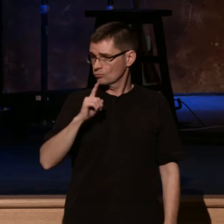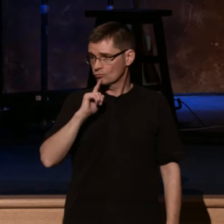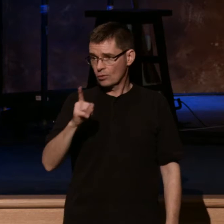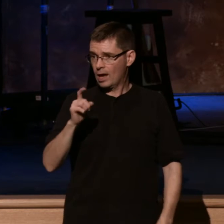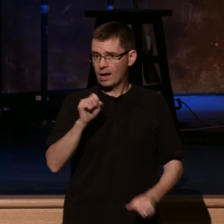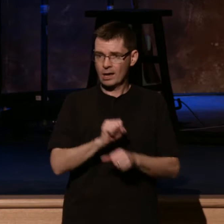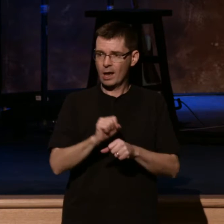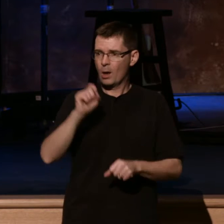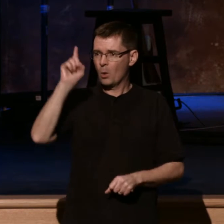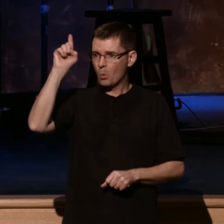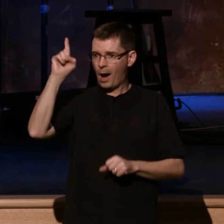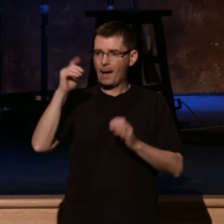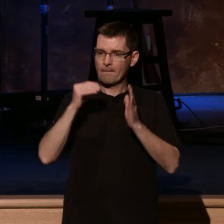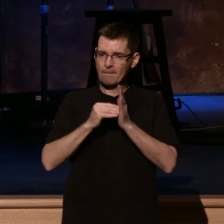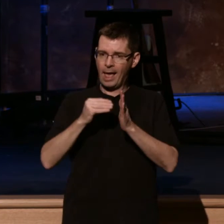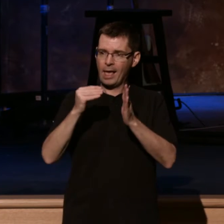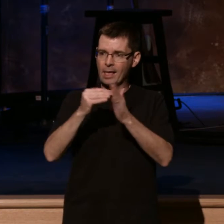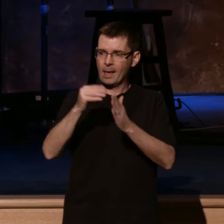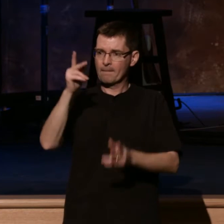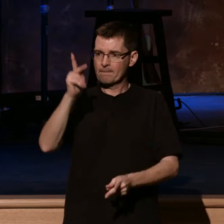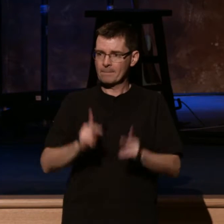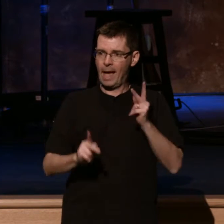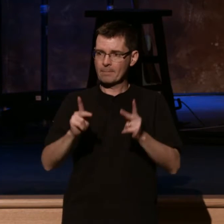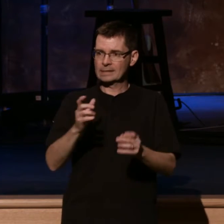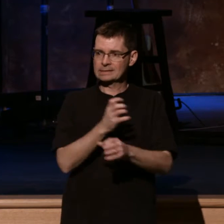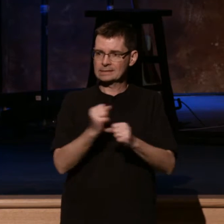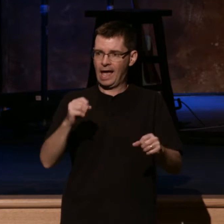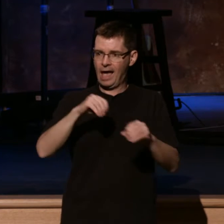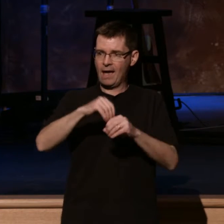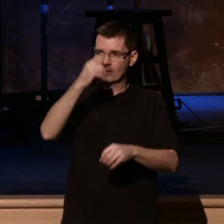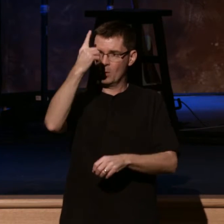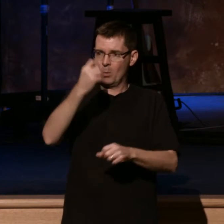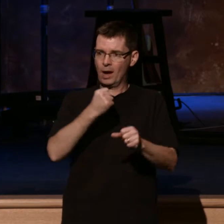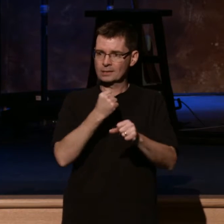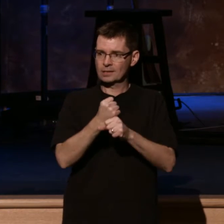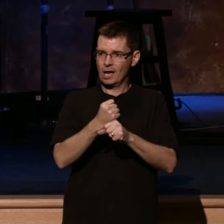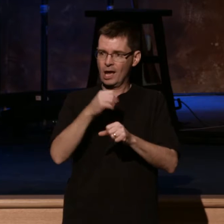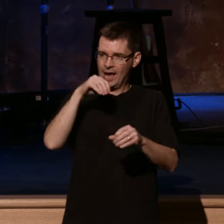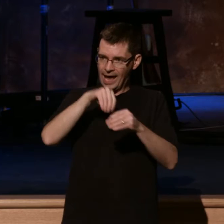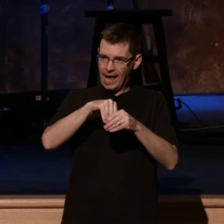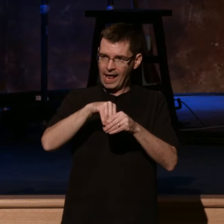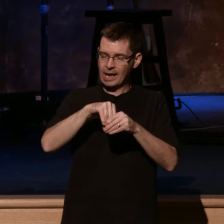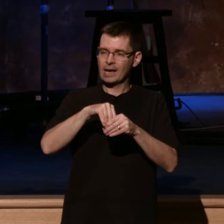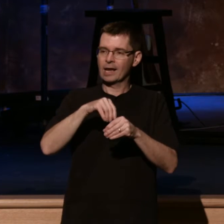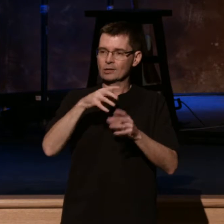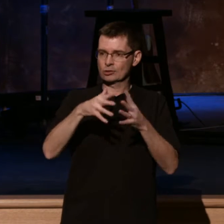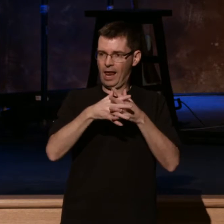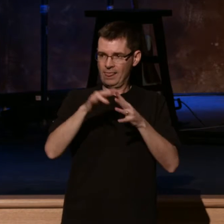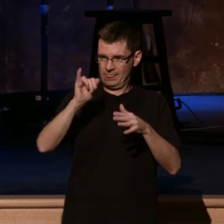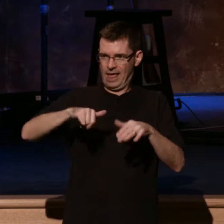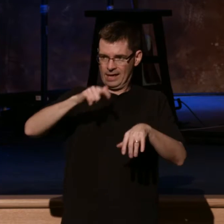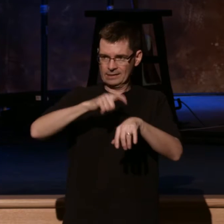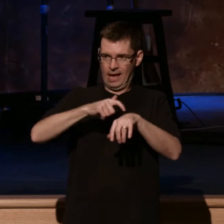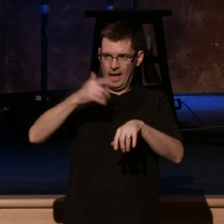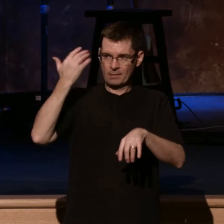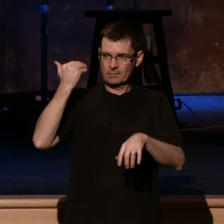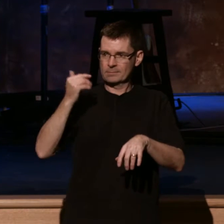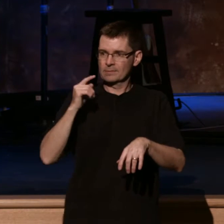million people saved in one year in a population of 30 million. That would be tantamount to 10.5 million in America.